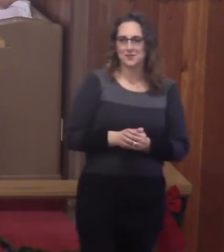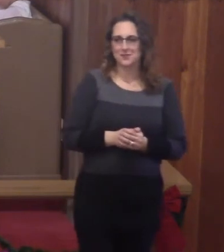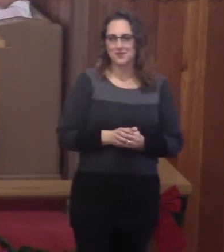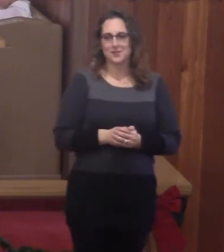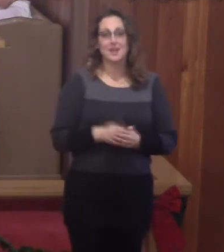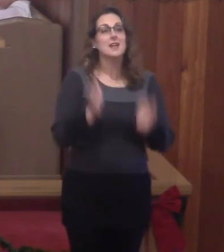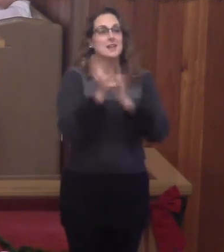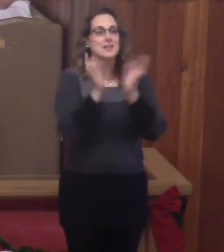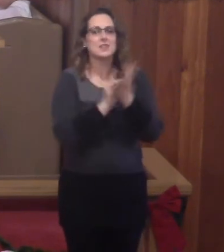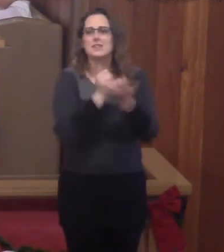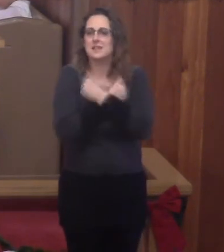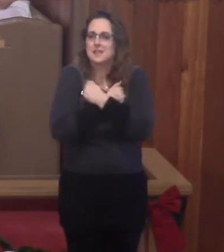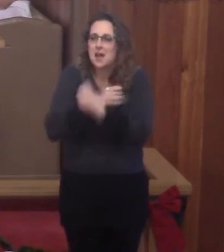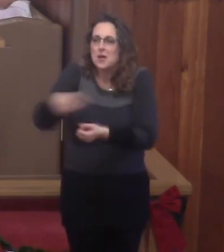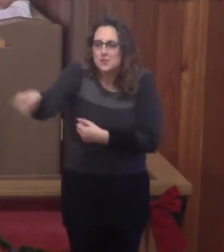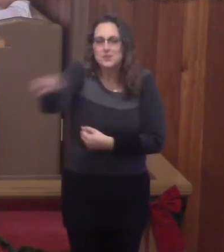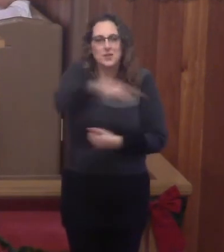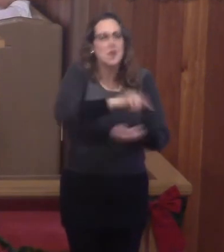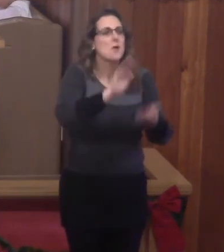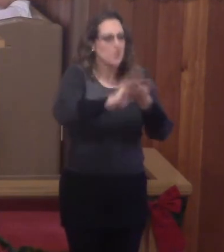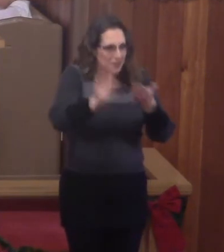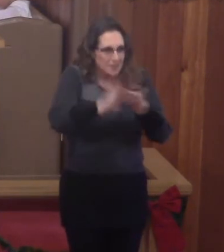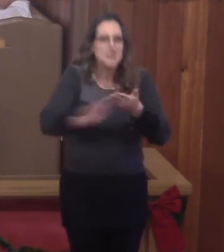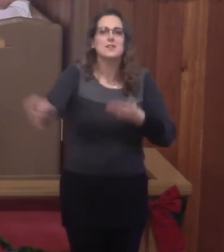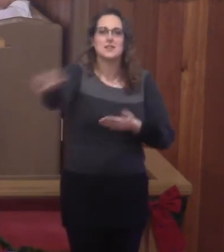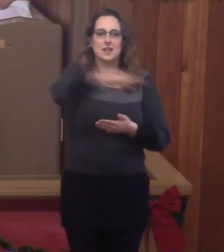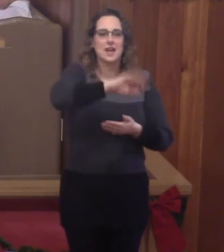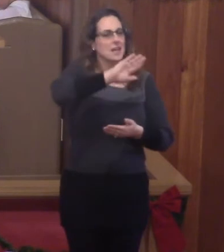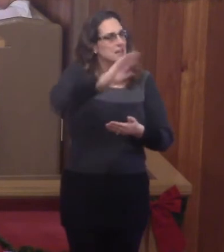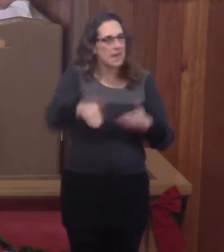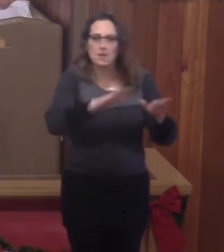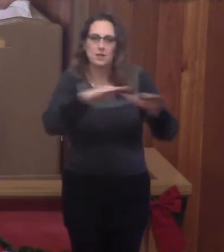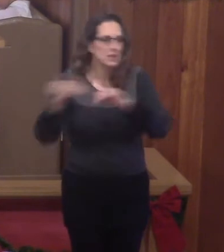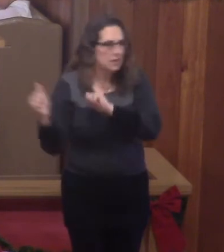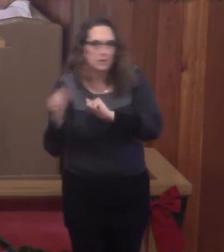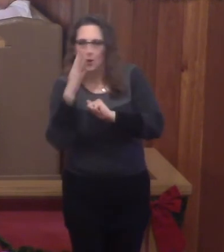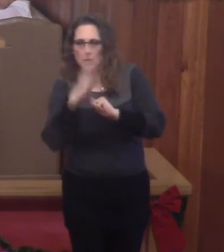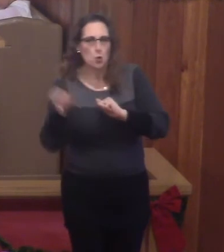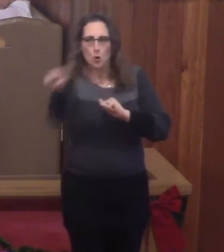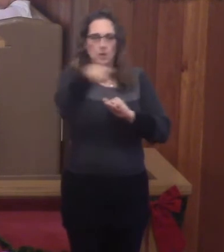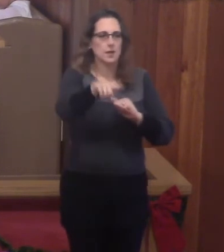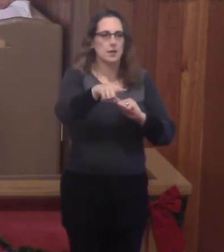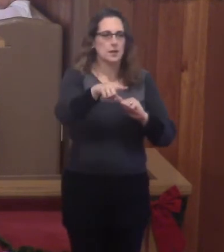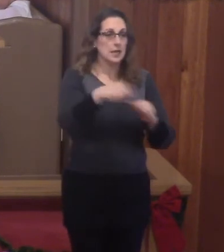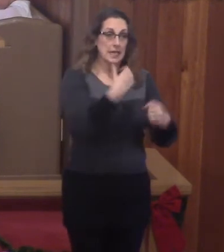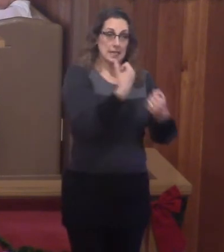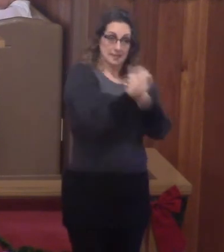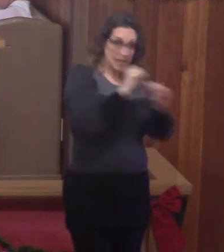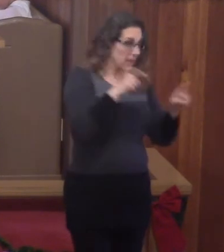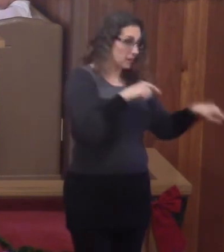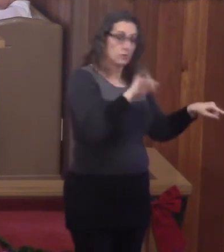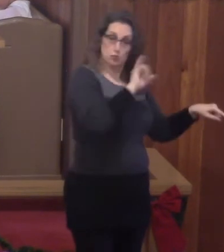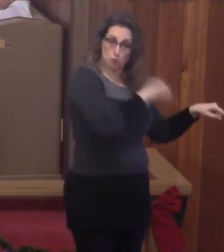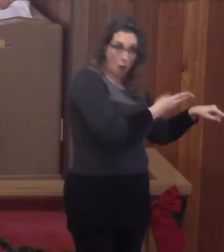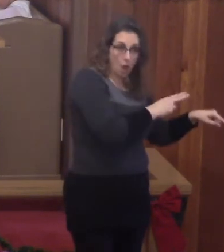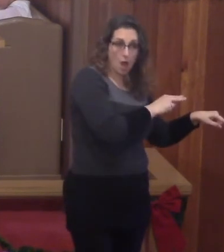Jesus loves you. He forgives you. He's never going to leave you nor forsake you. He delivered John. He's going to deliver you as well.